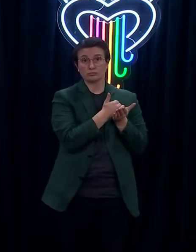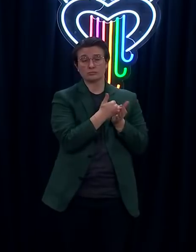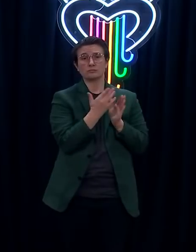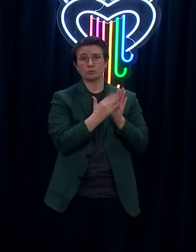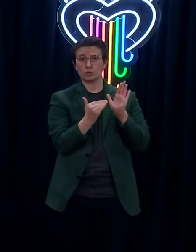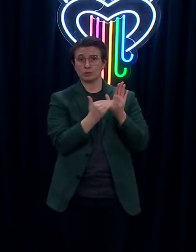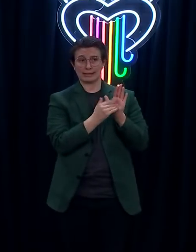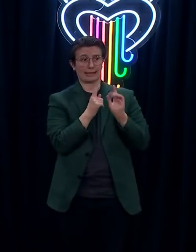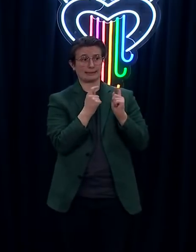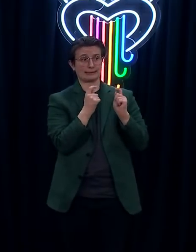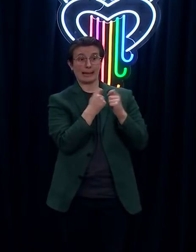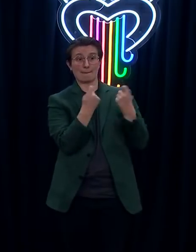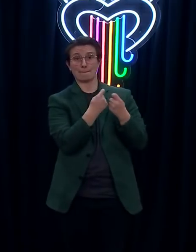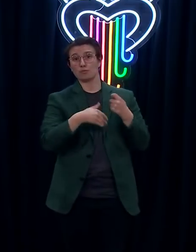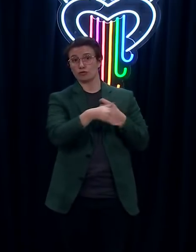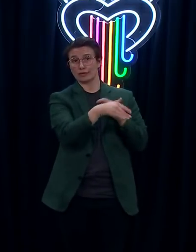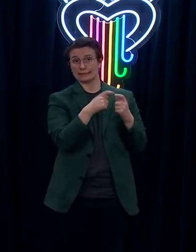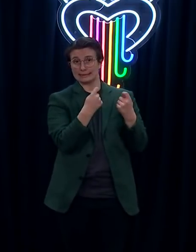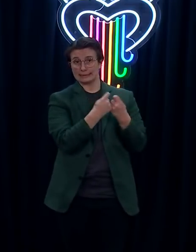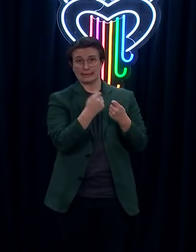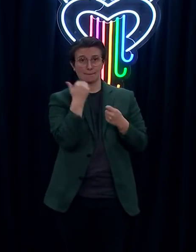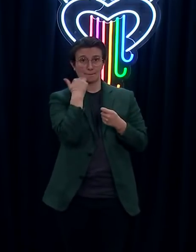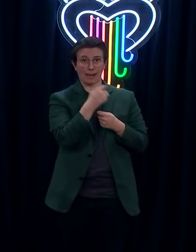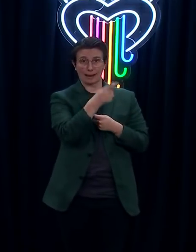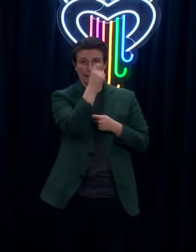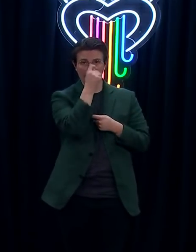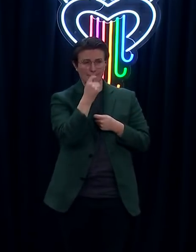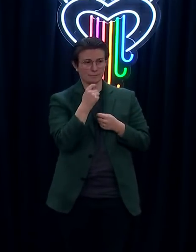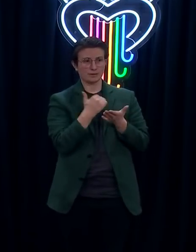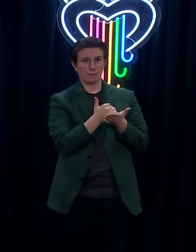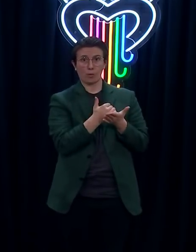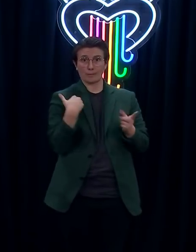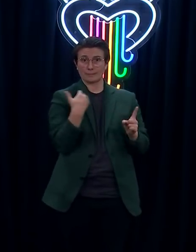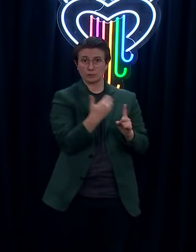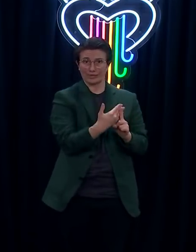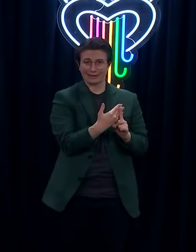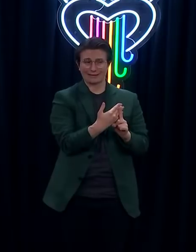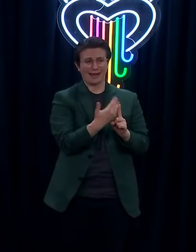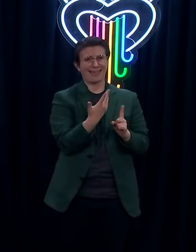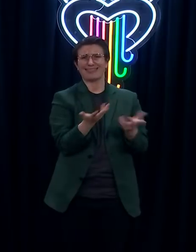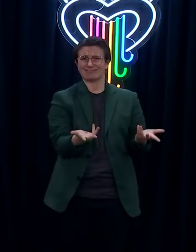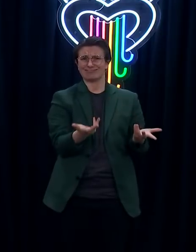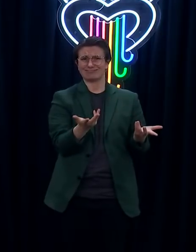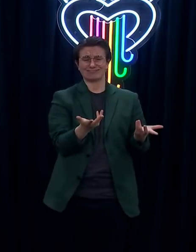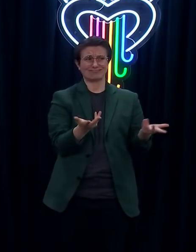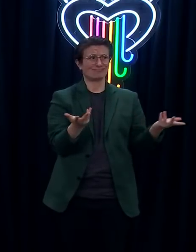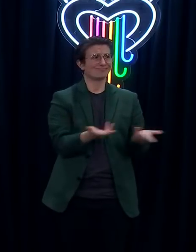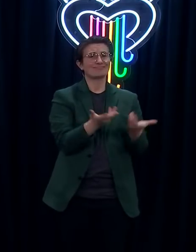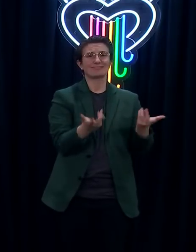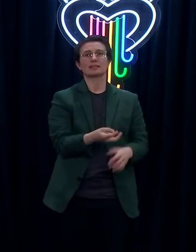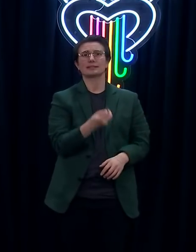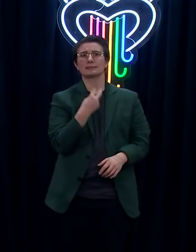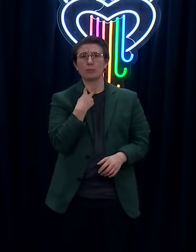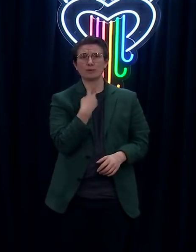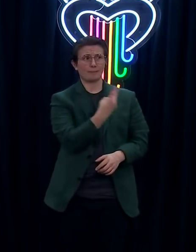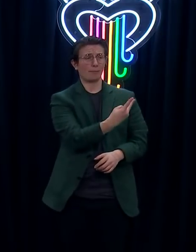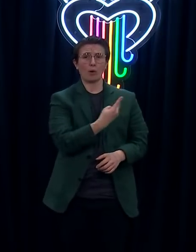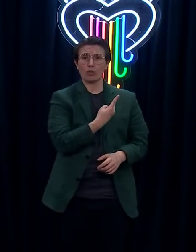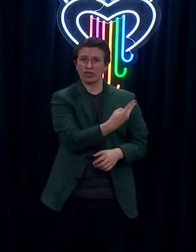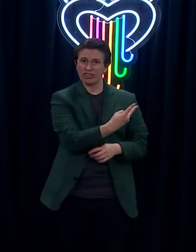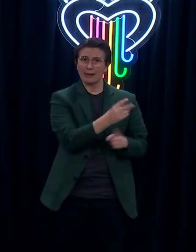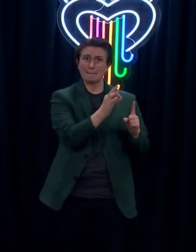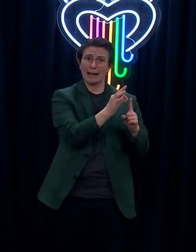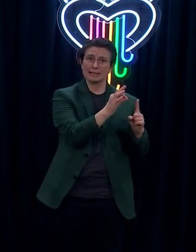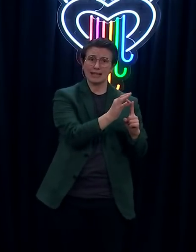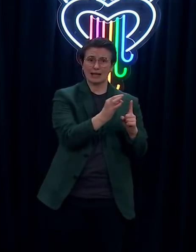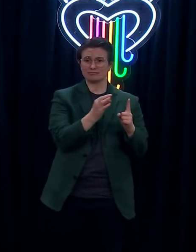team had had up until that point and continued to have and just our disappointment. We know how important the game was for them and for us and we all would have liked